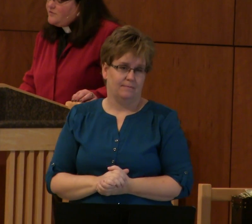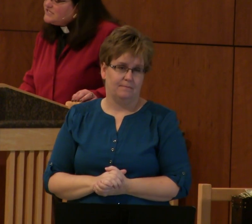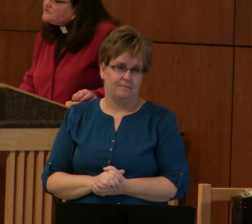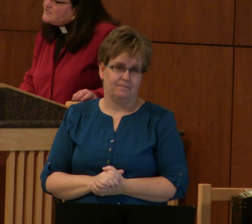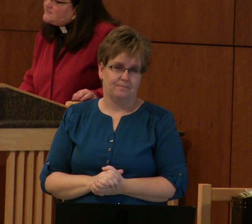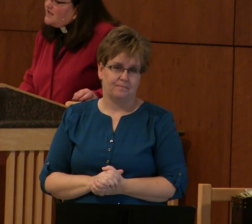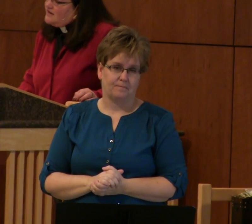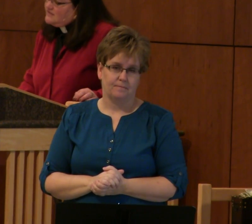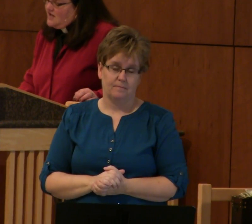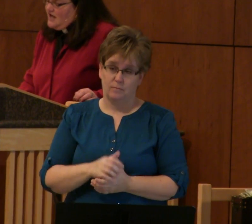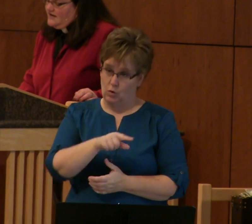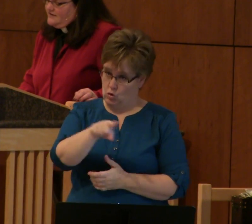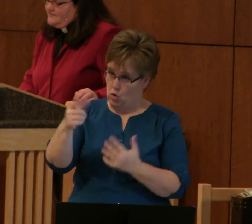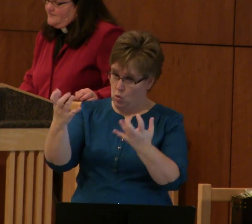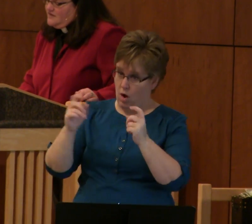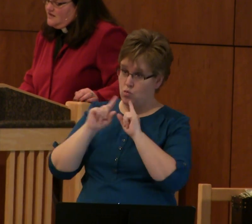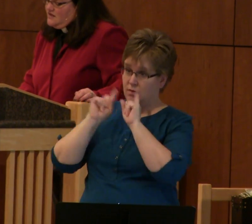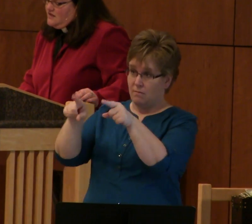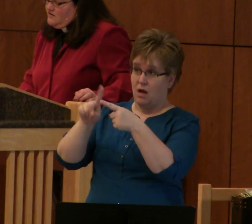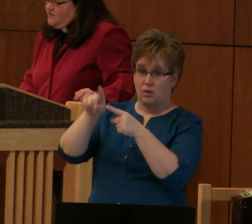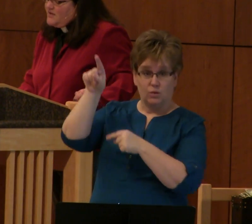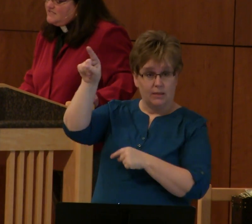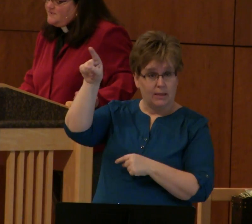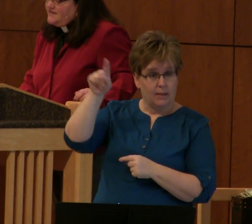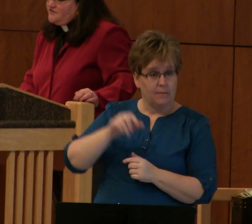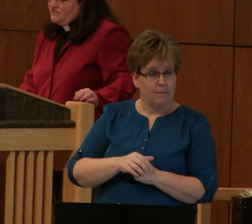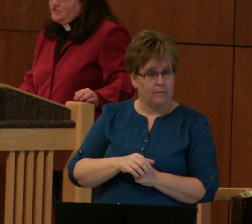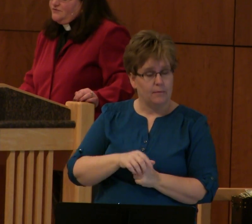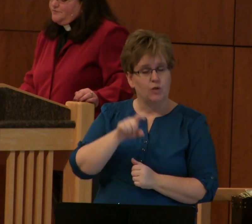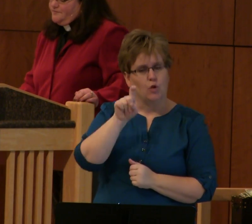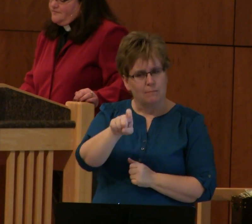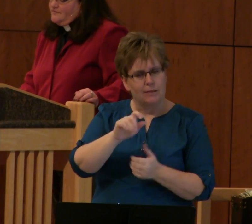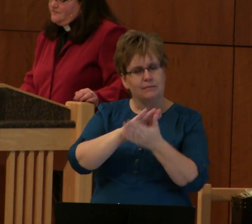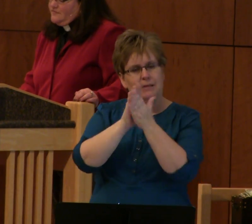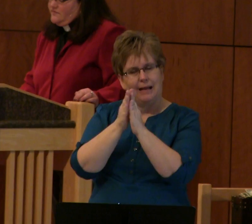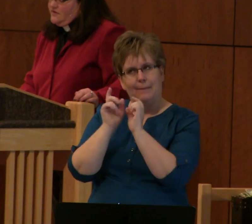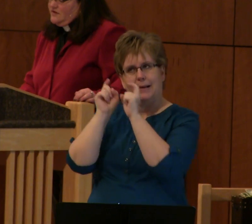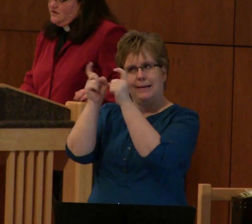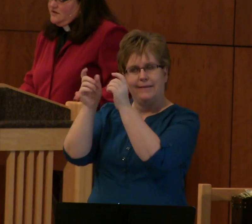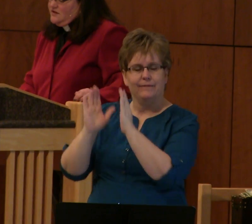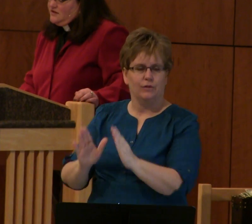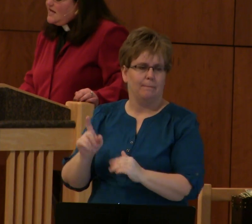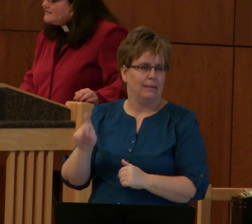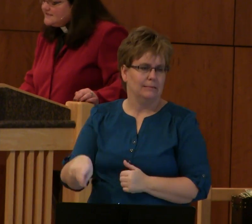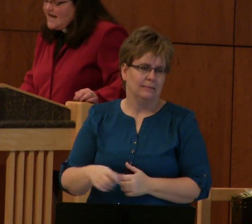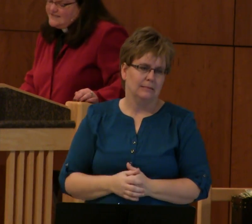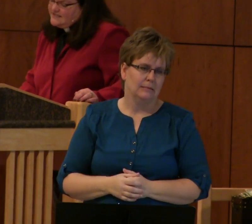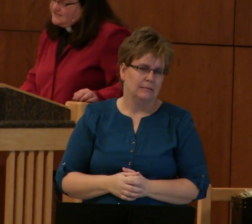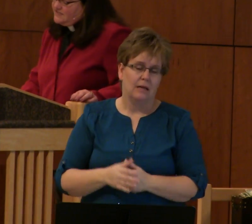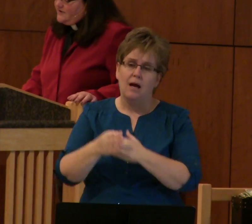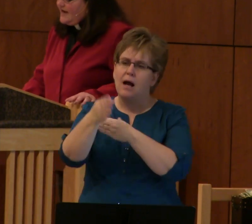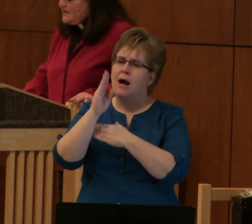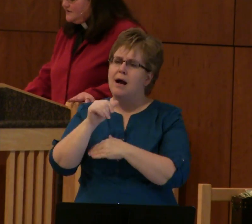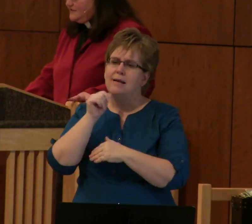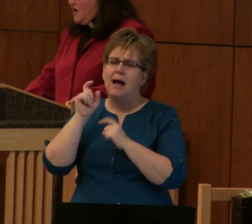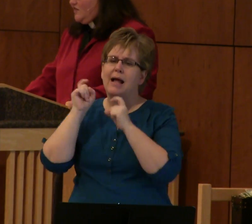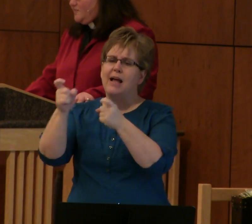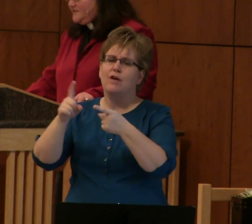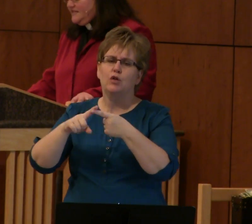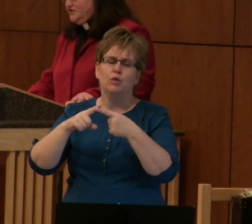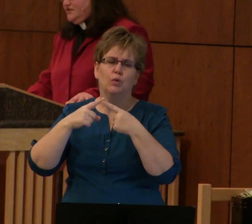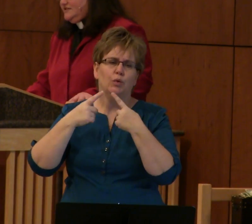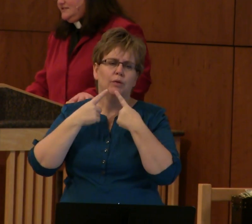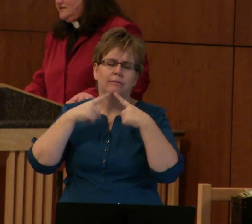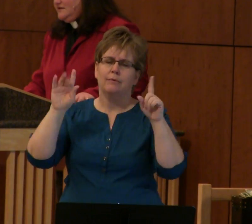If we want to respond to God, we must be givers too. God doesn't ask us to renounce